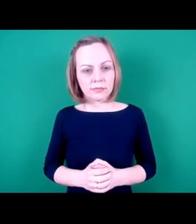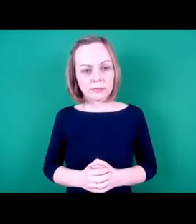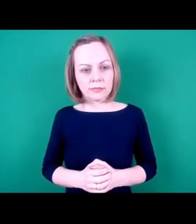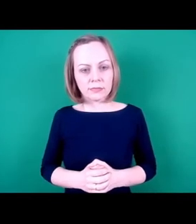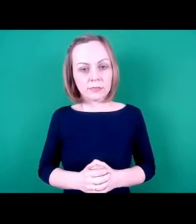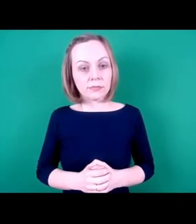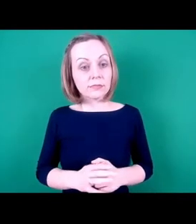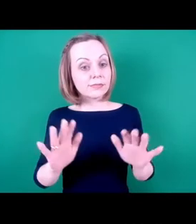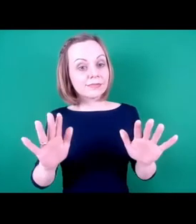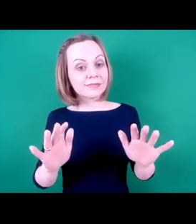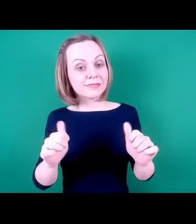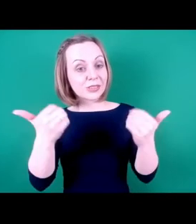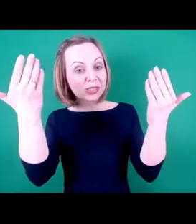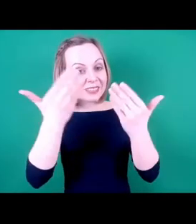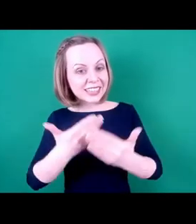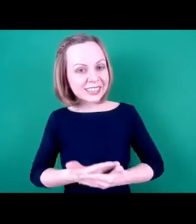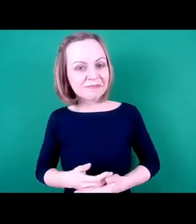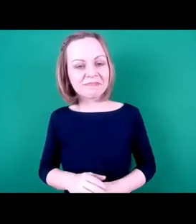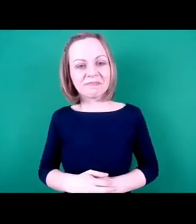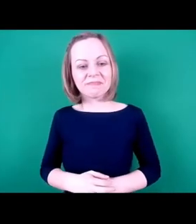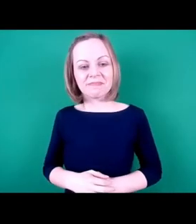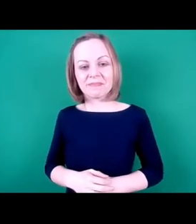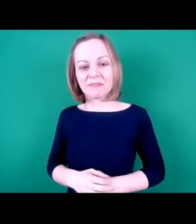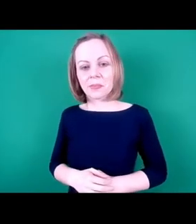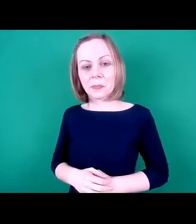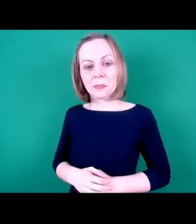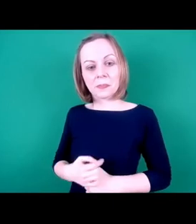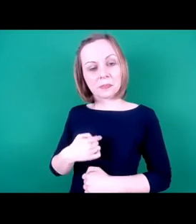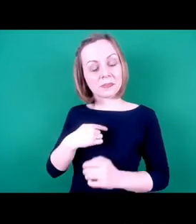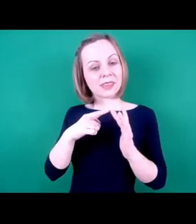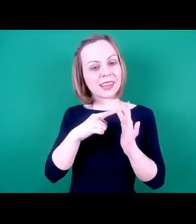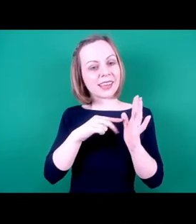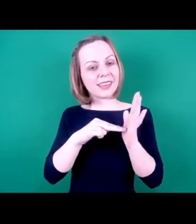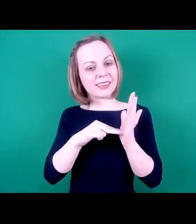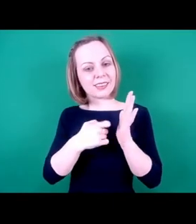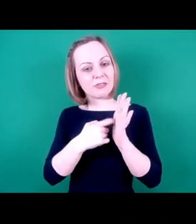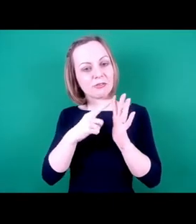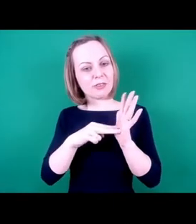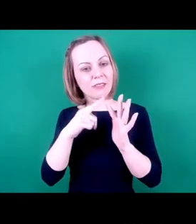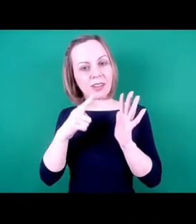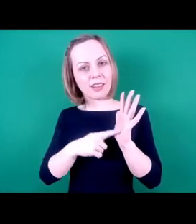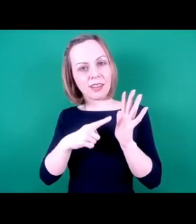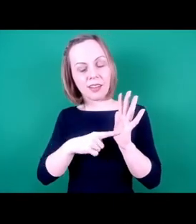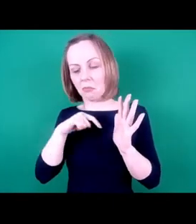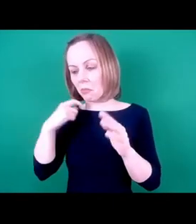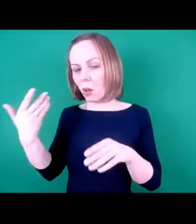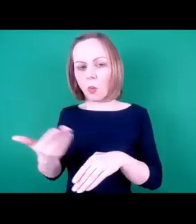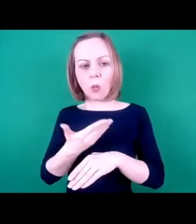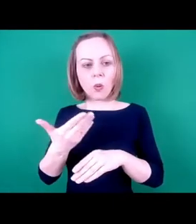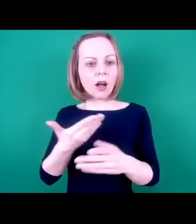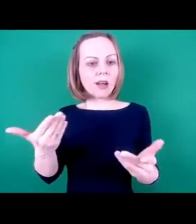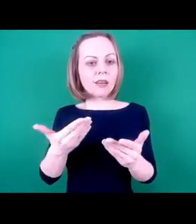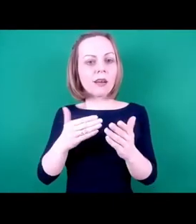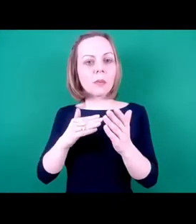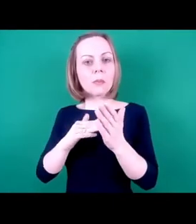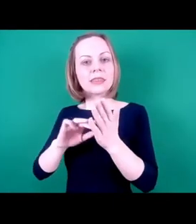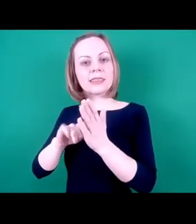Hi. evening. My name is Ian Rivell. I work at the Milton Keynes Community